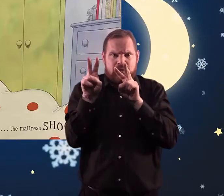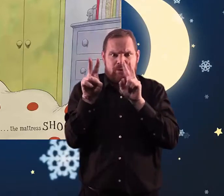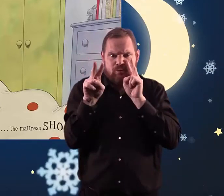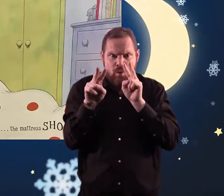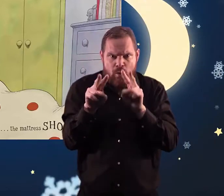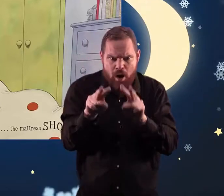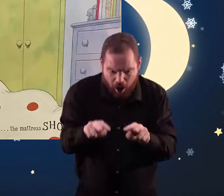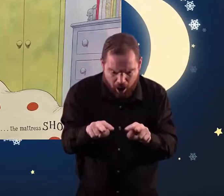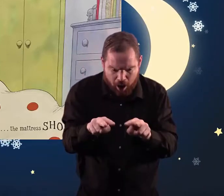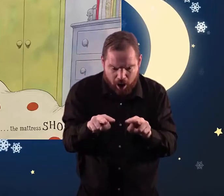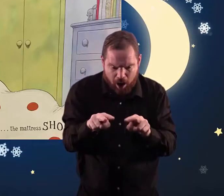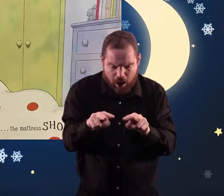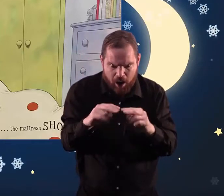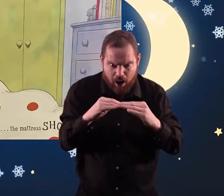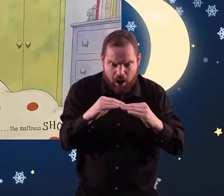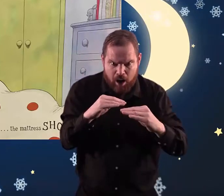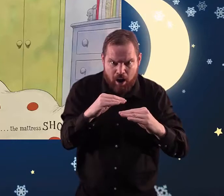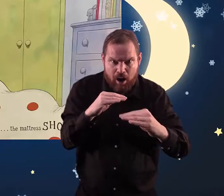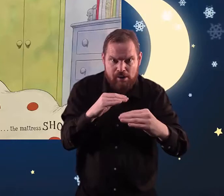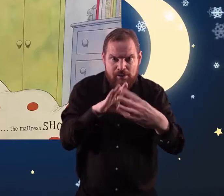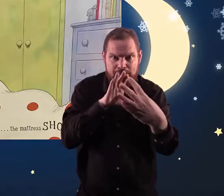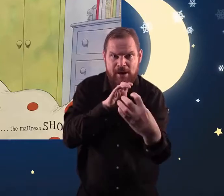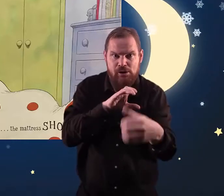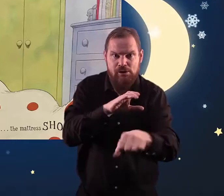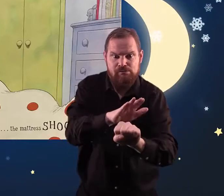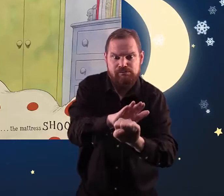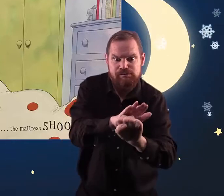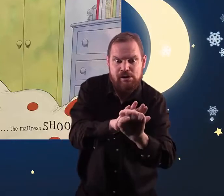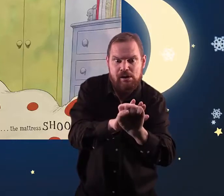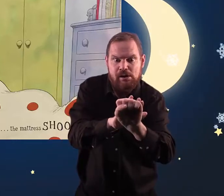and